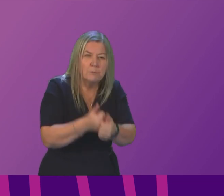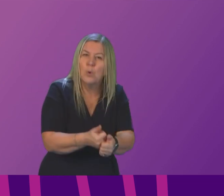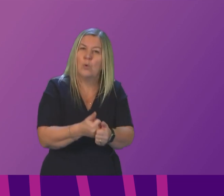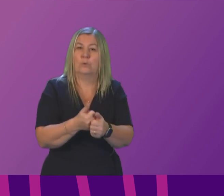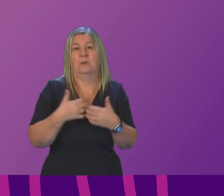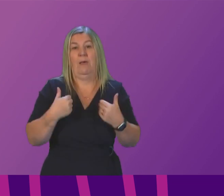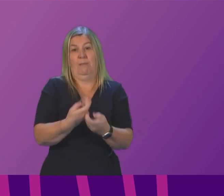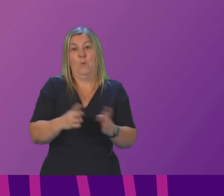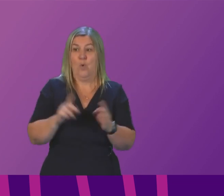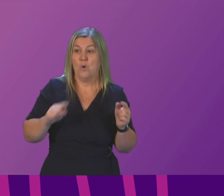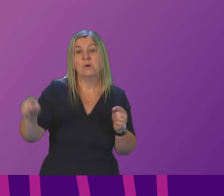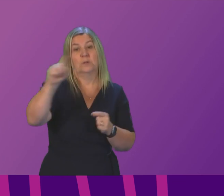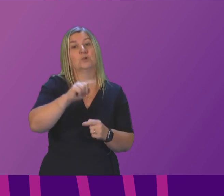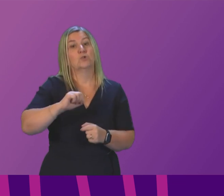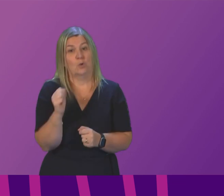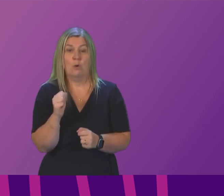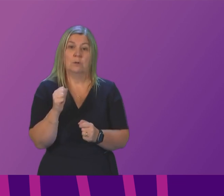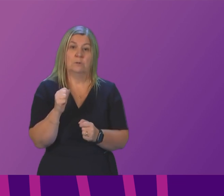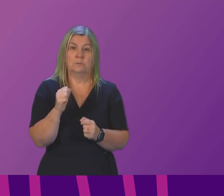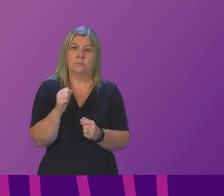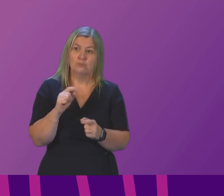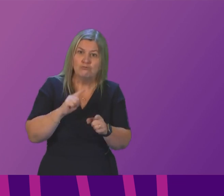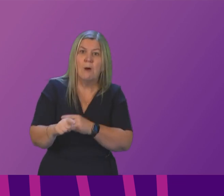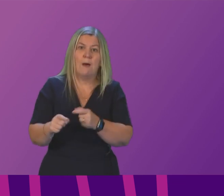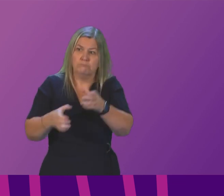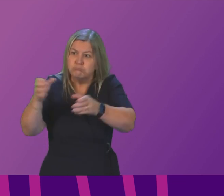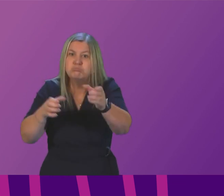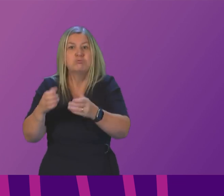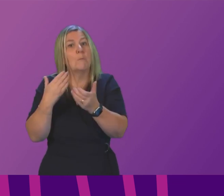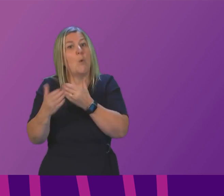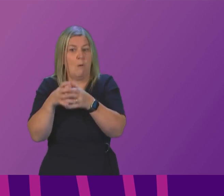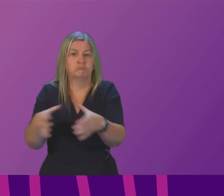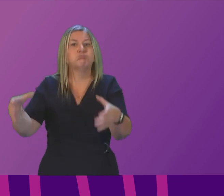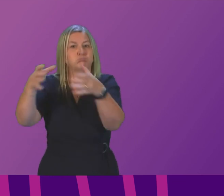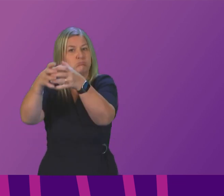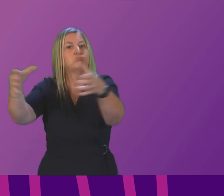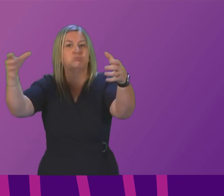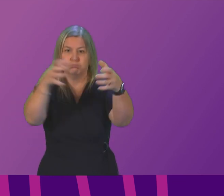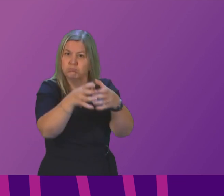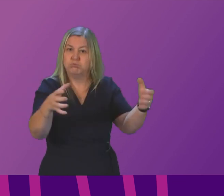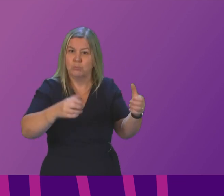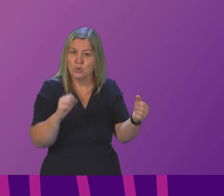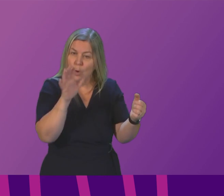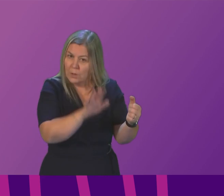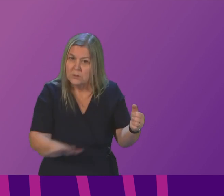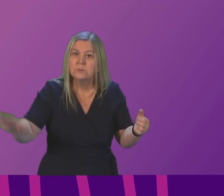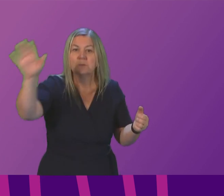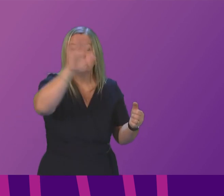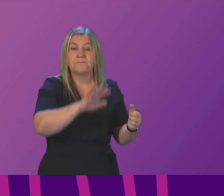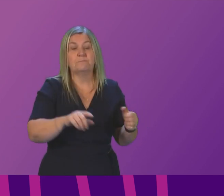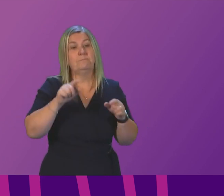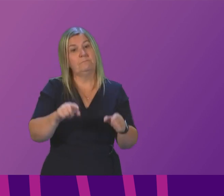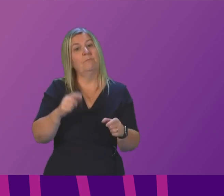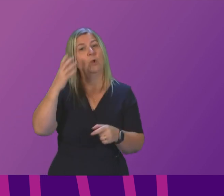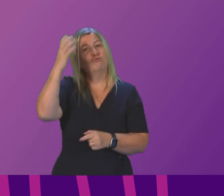nurses and other professionals into our national health service in terms of the issues around the Royal